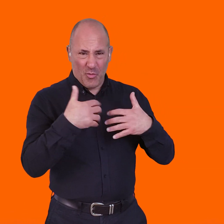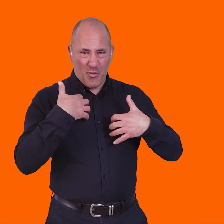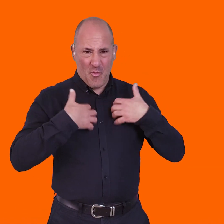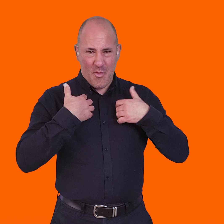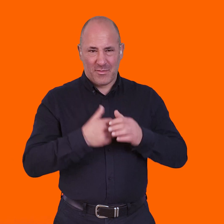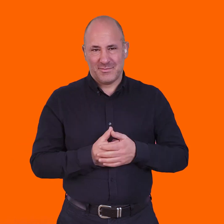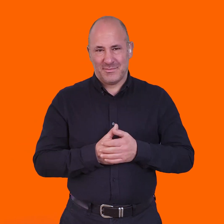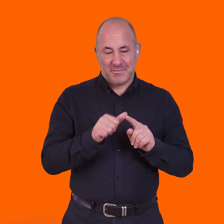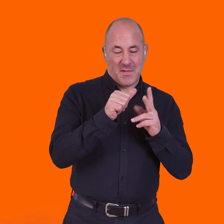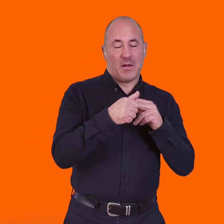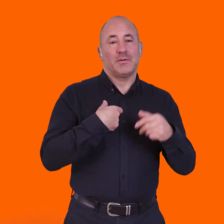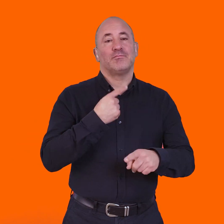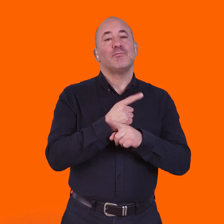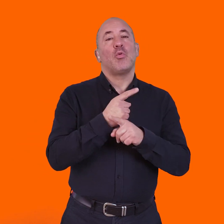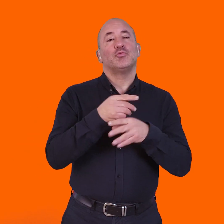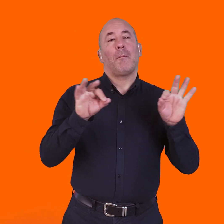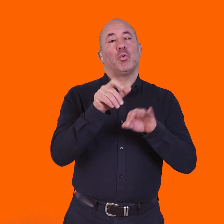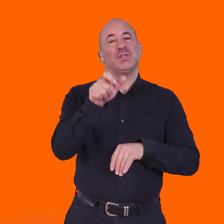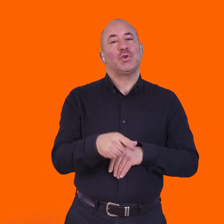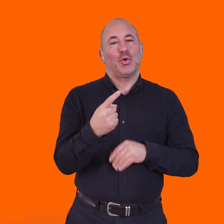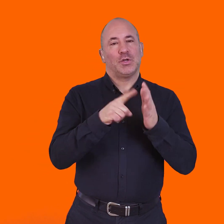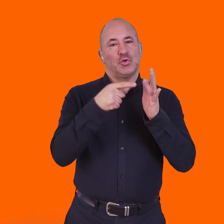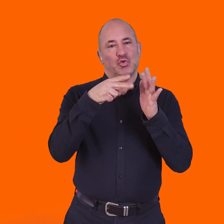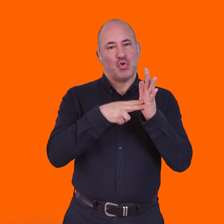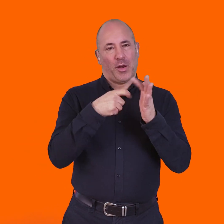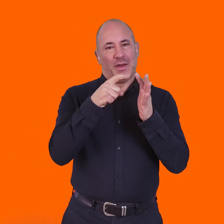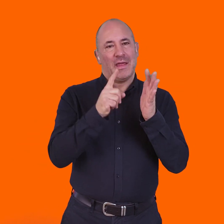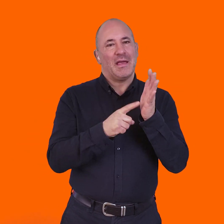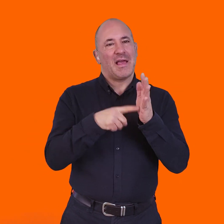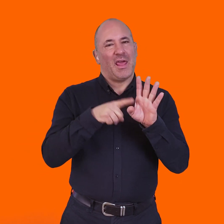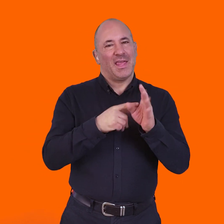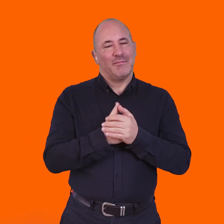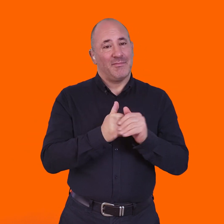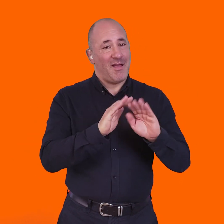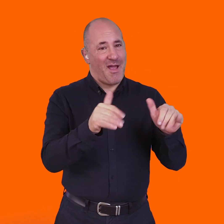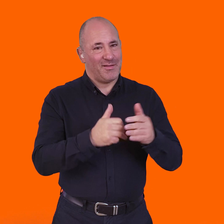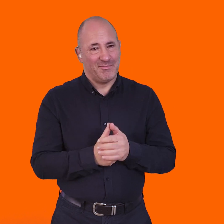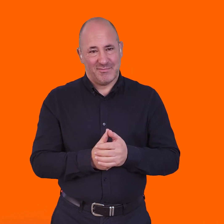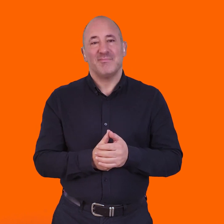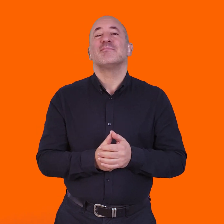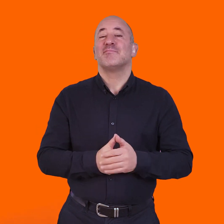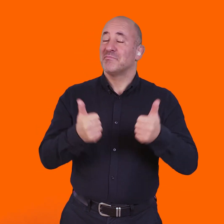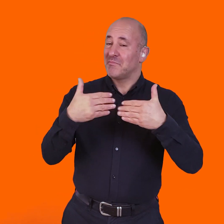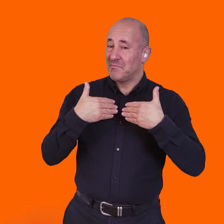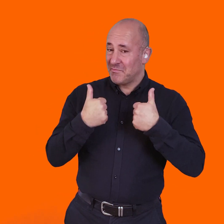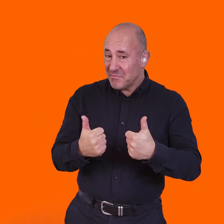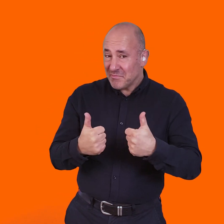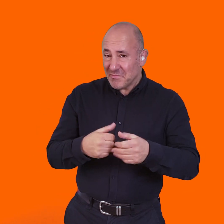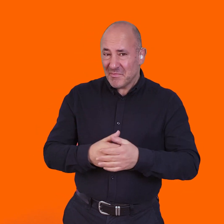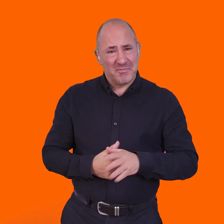really interesting. Finally, I spoke to musician John Kelly. Hiya, John. Hiya, Mandy. How you doing?